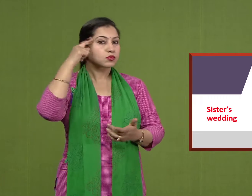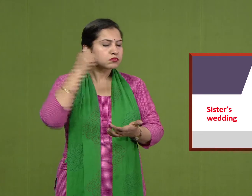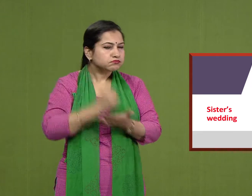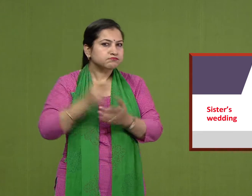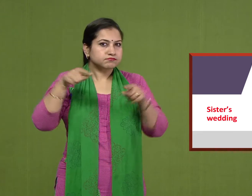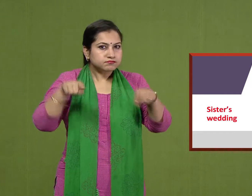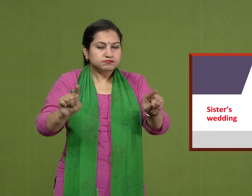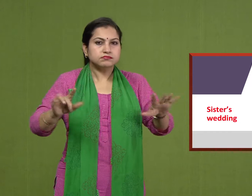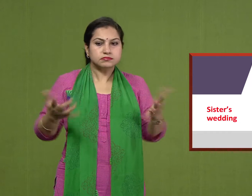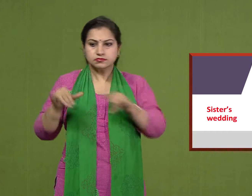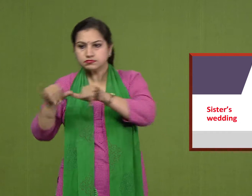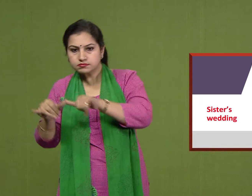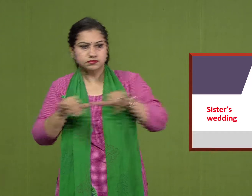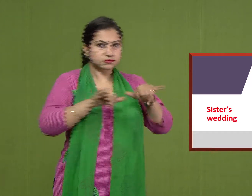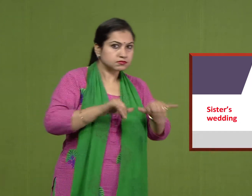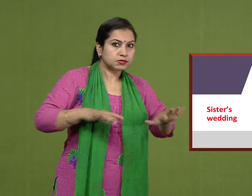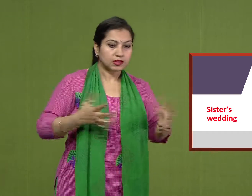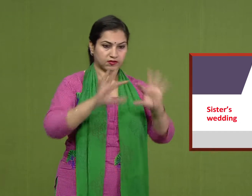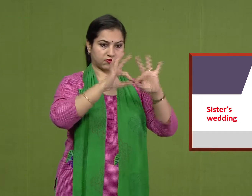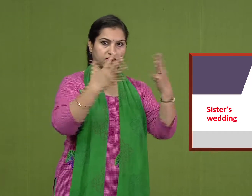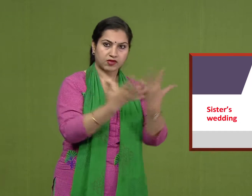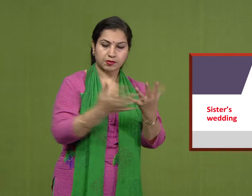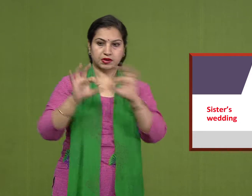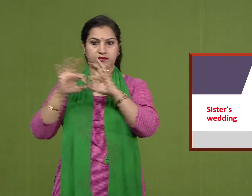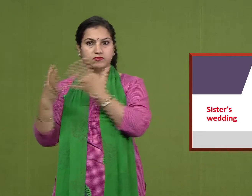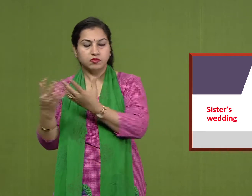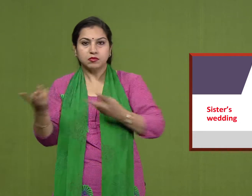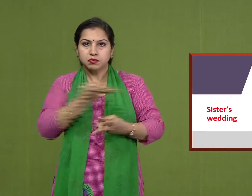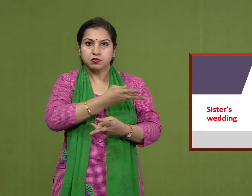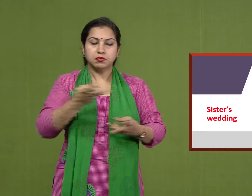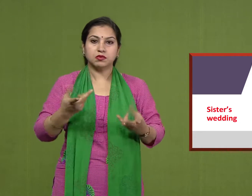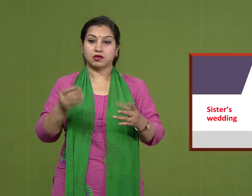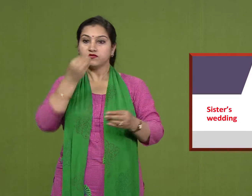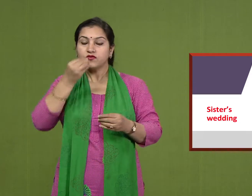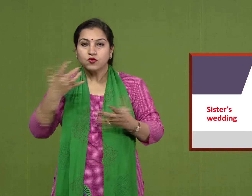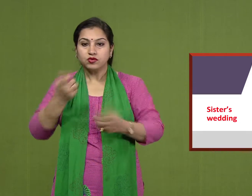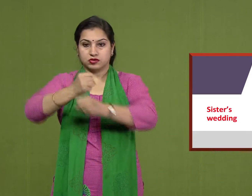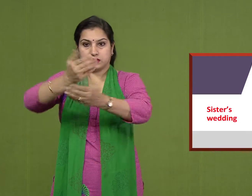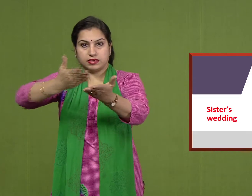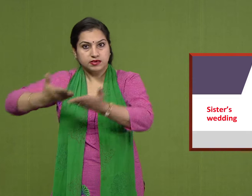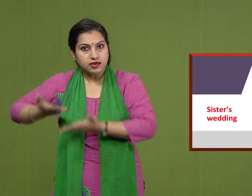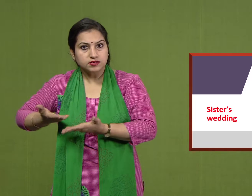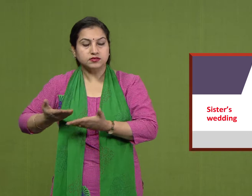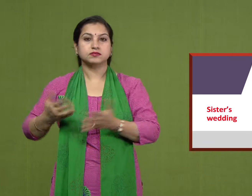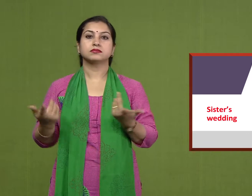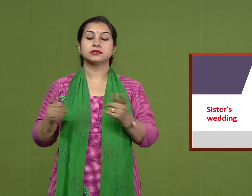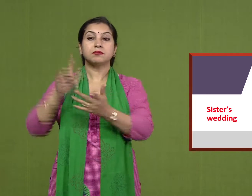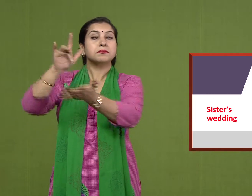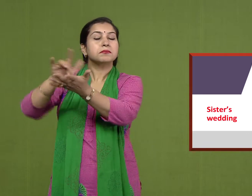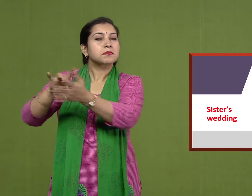to reside on arrangements with your family like food to be served, guests to be invited and place for the